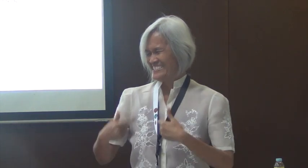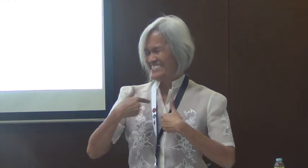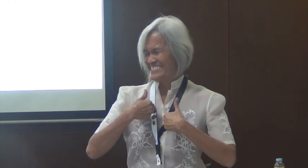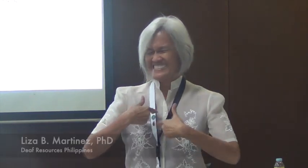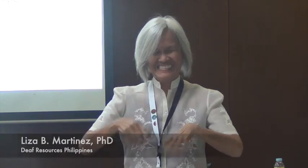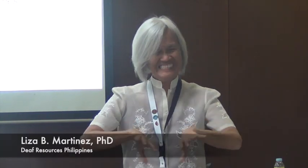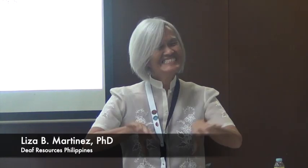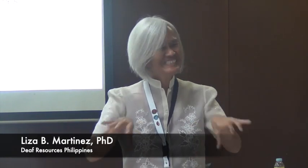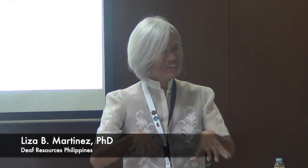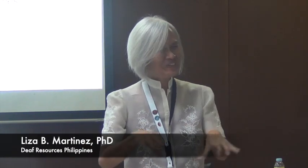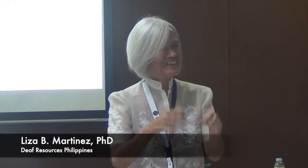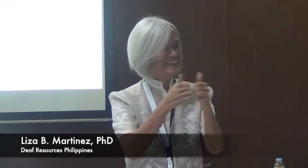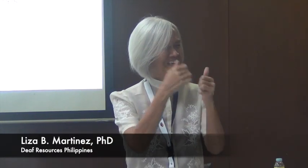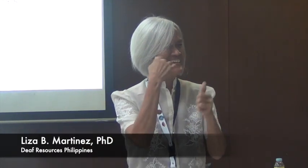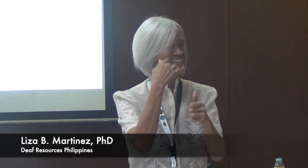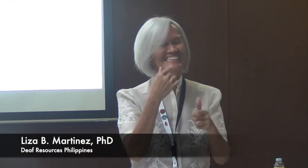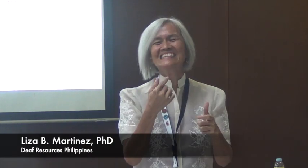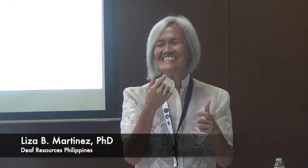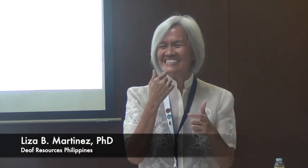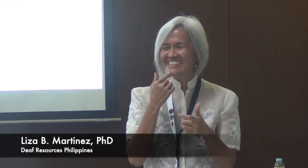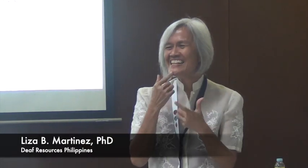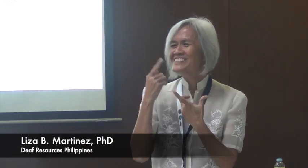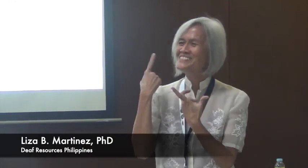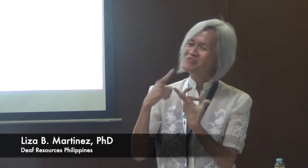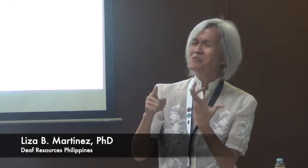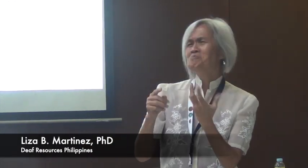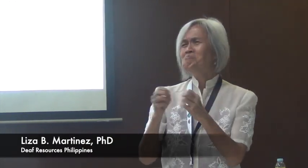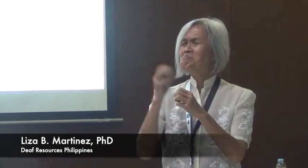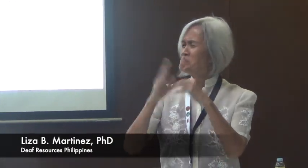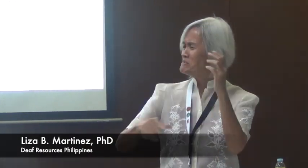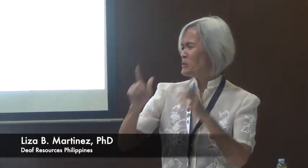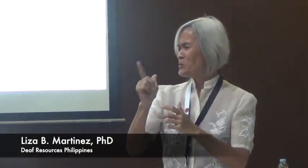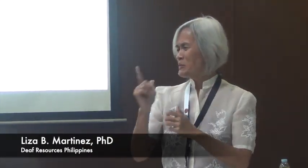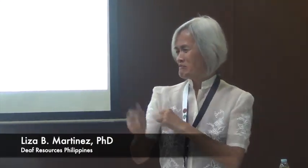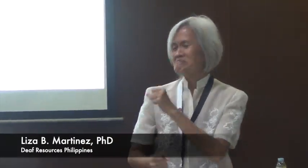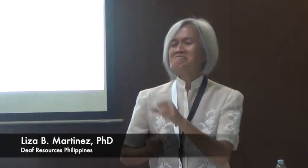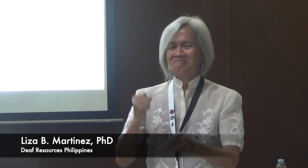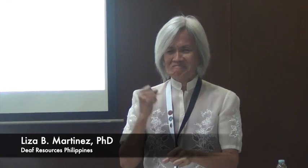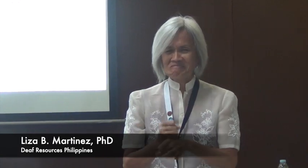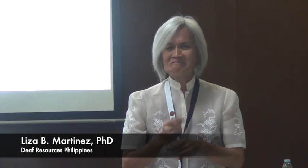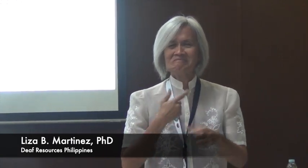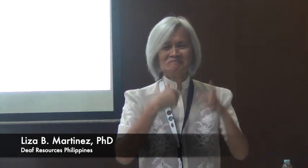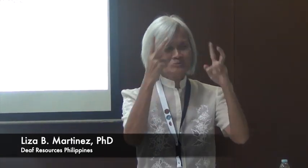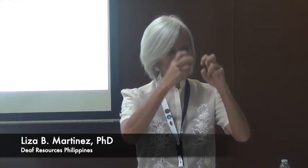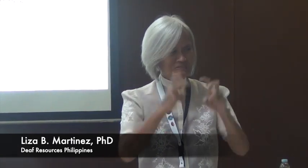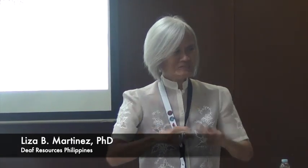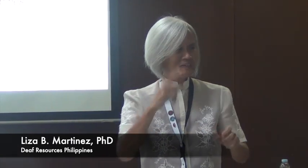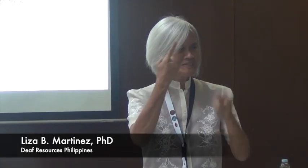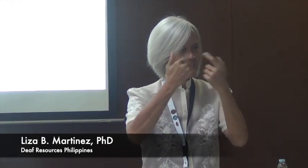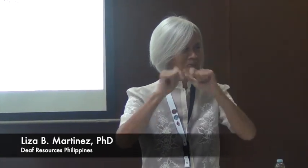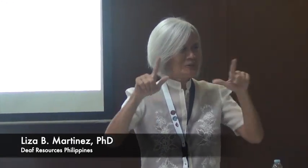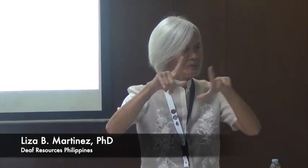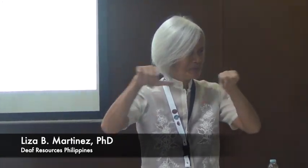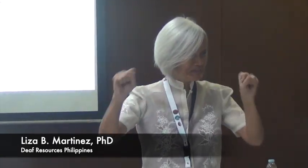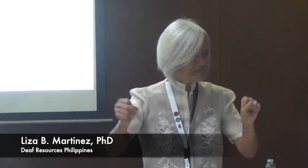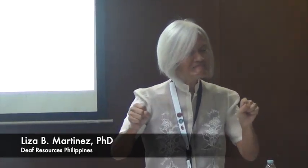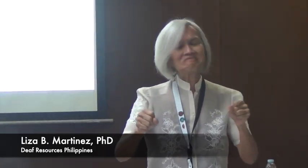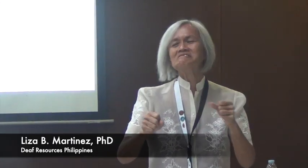So probably you know me already. I've been working with the deaf for 20 years doing research in sign